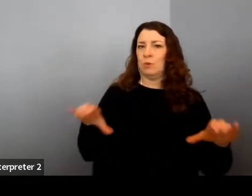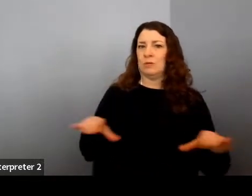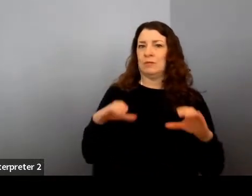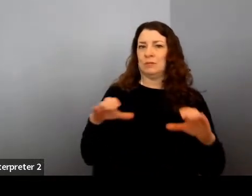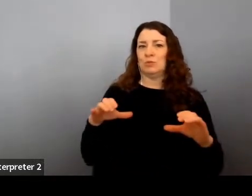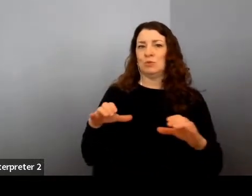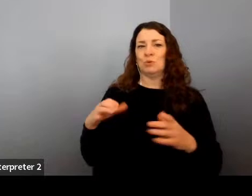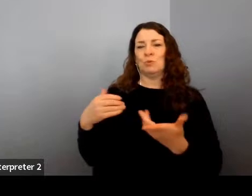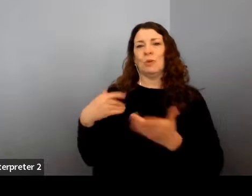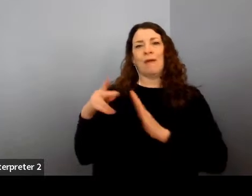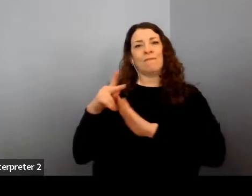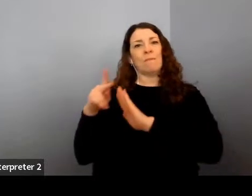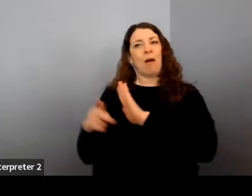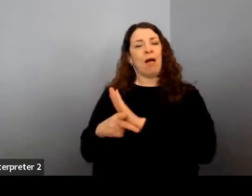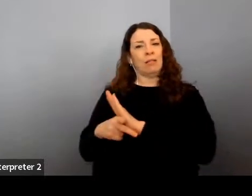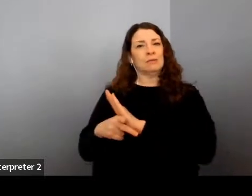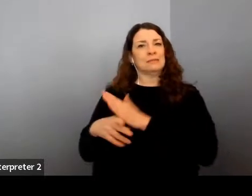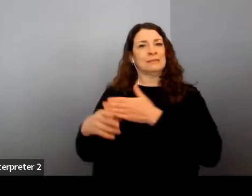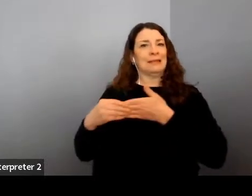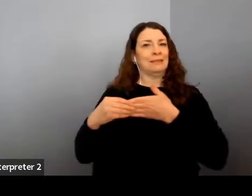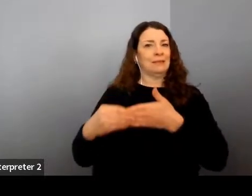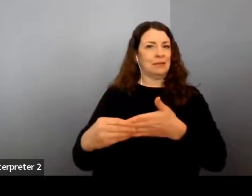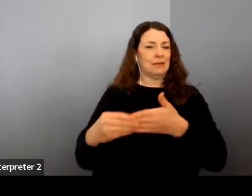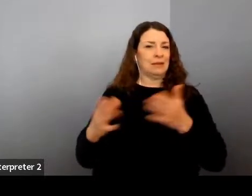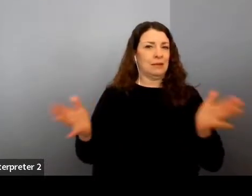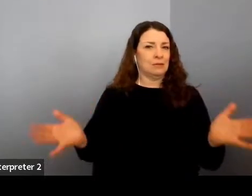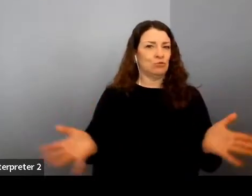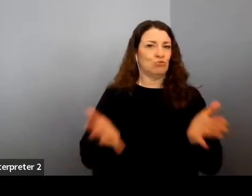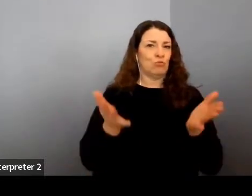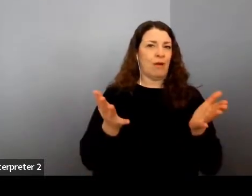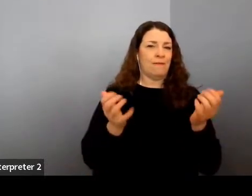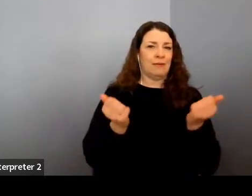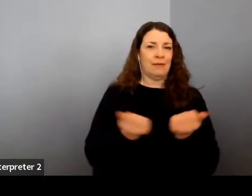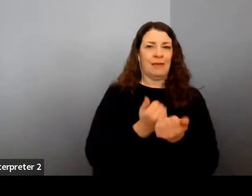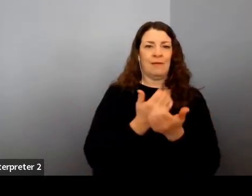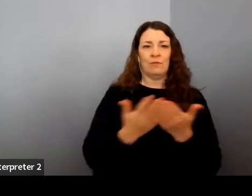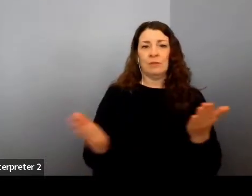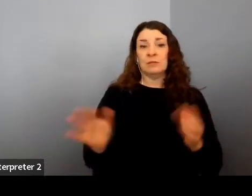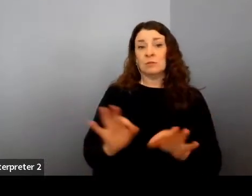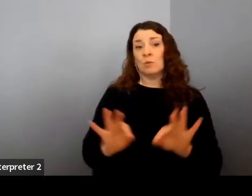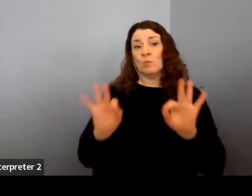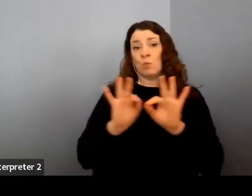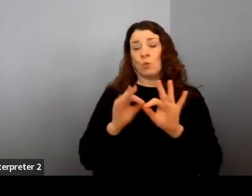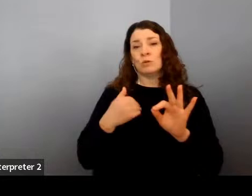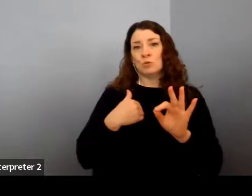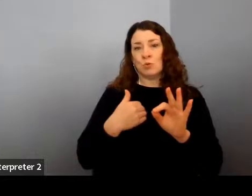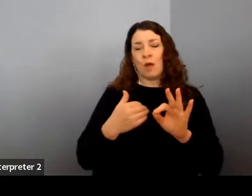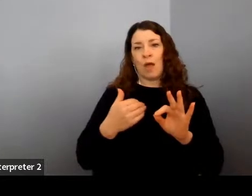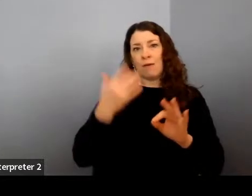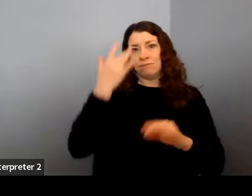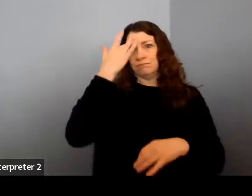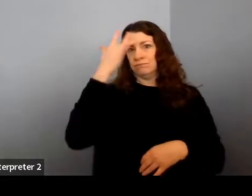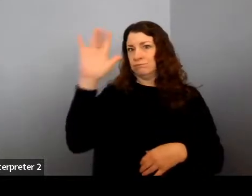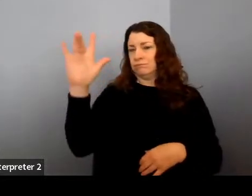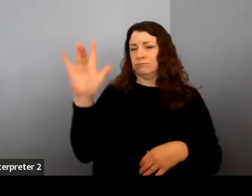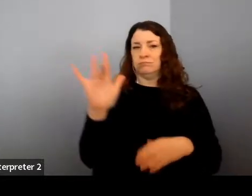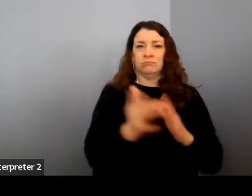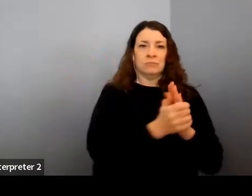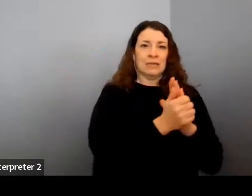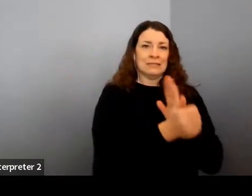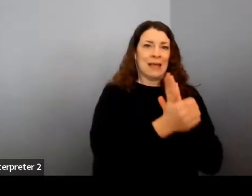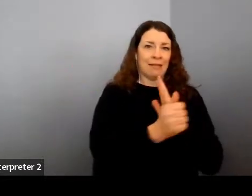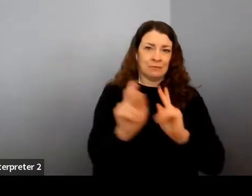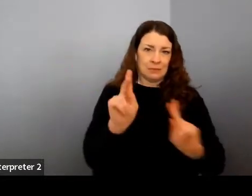policy. That's a really important area to have bright talent entering that workforce so that you can be